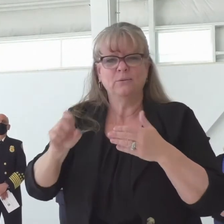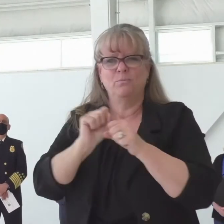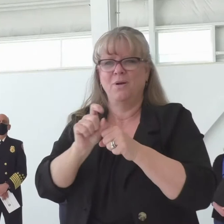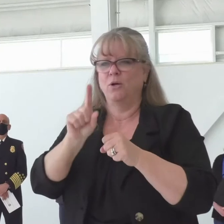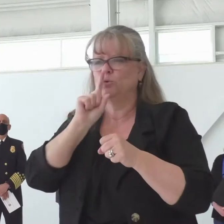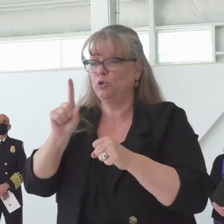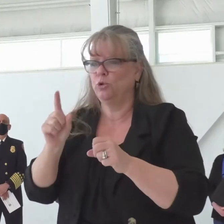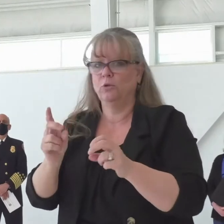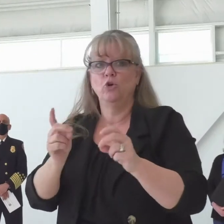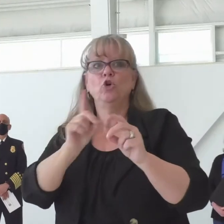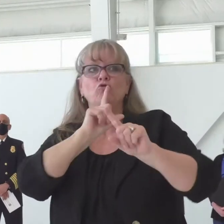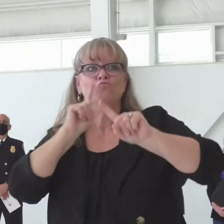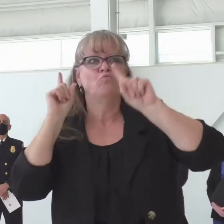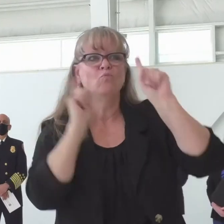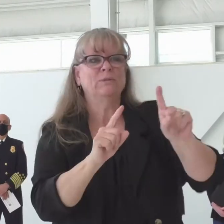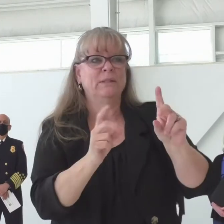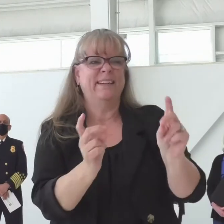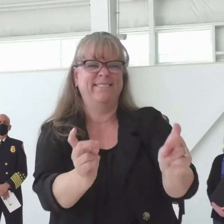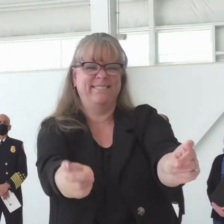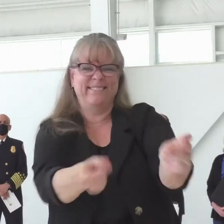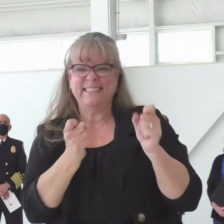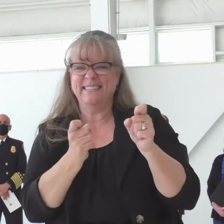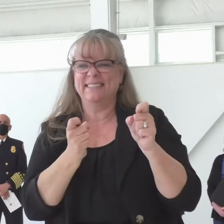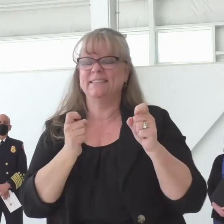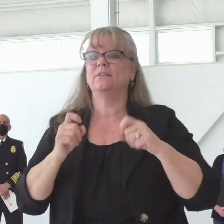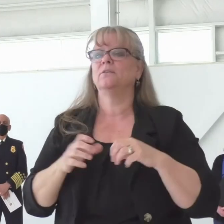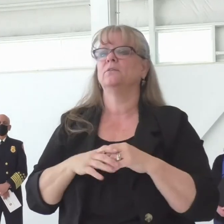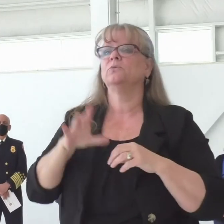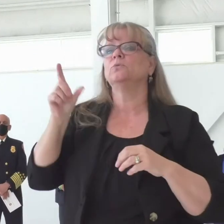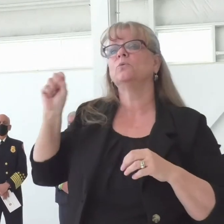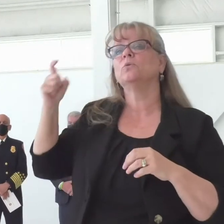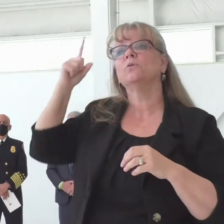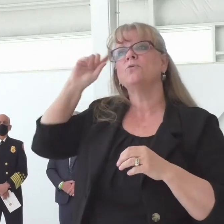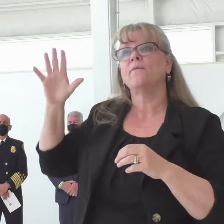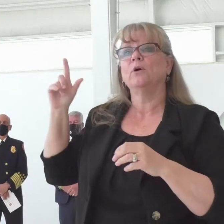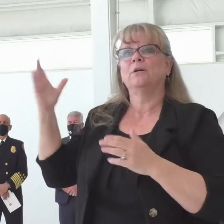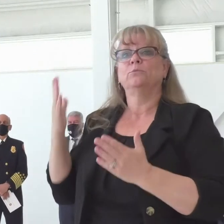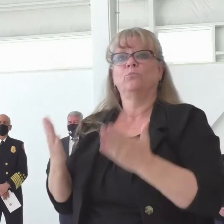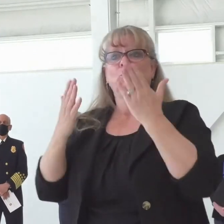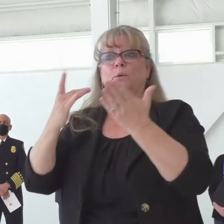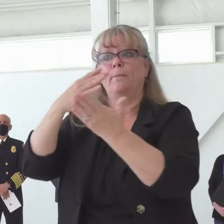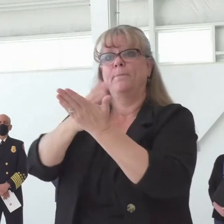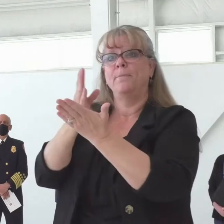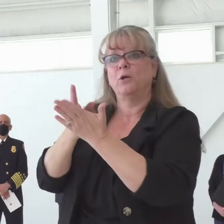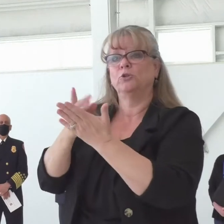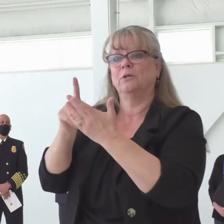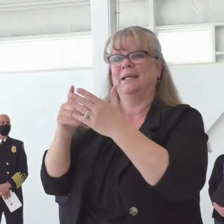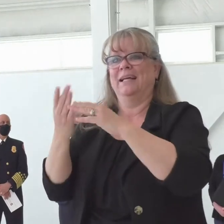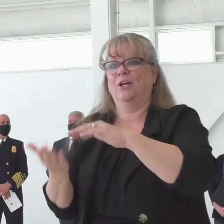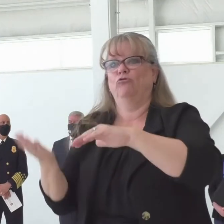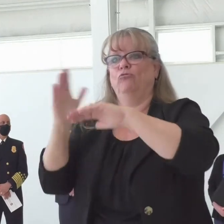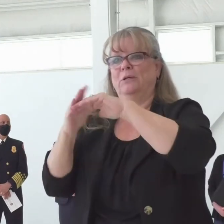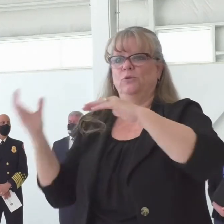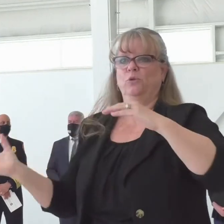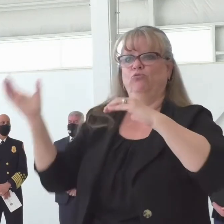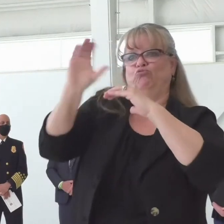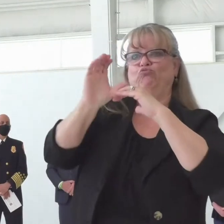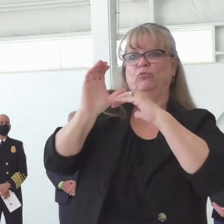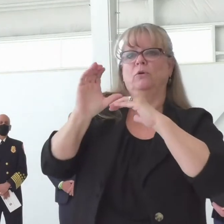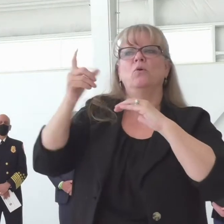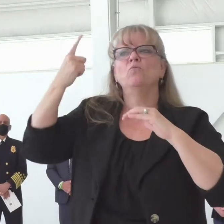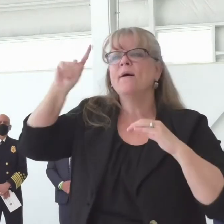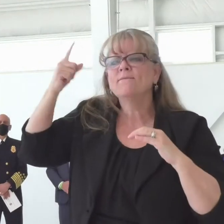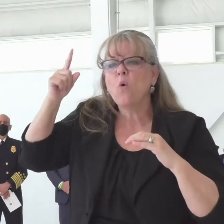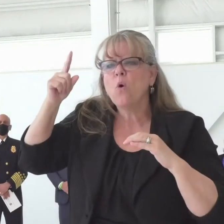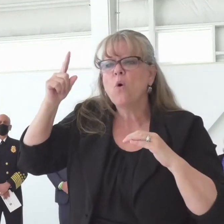The governor's proposed budget included a substantial investment in both wildfire mitigation and suppression. It takes